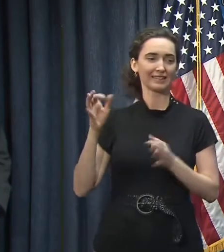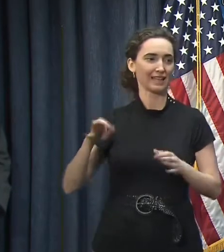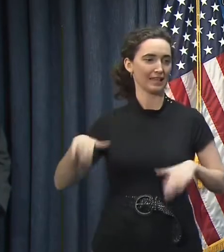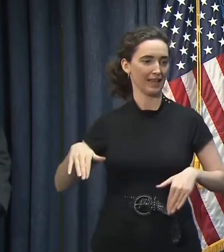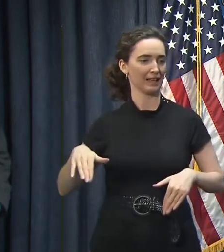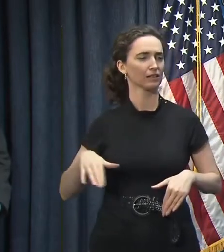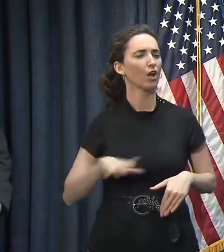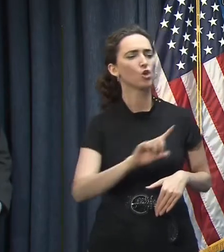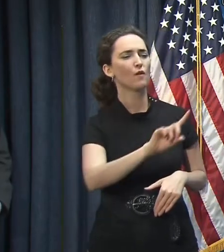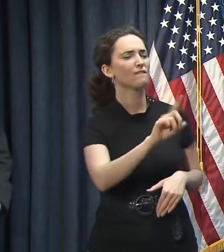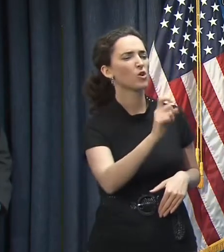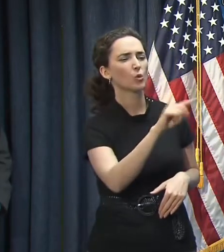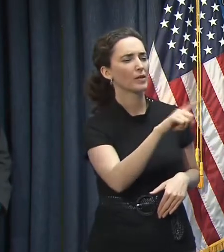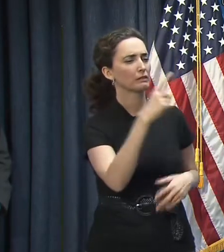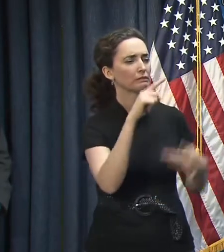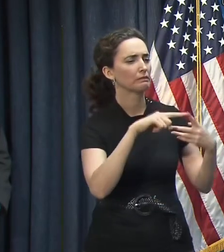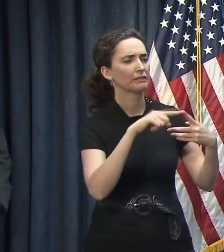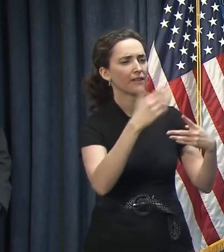question?